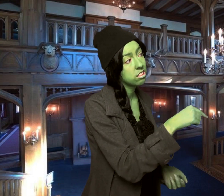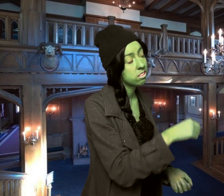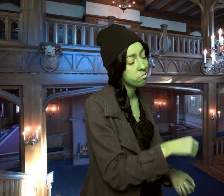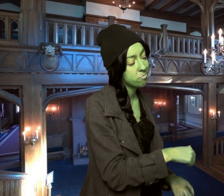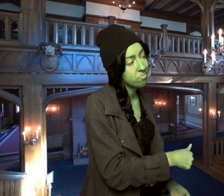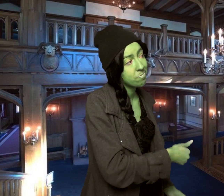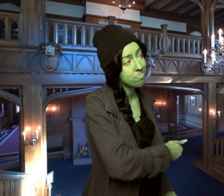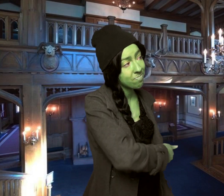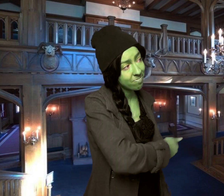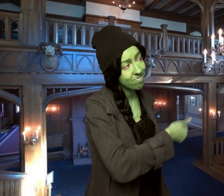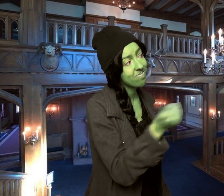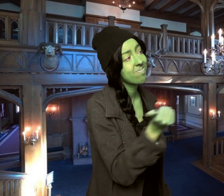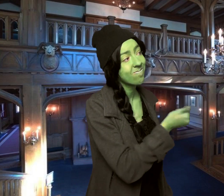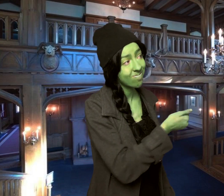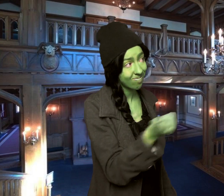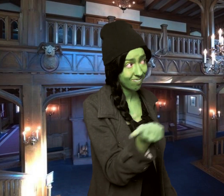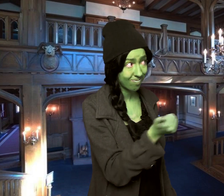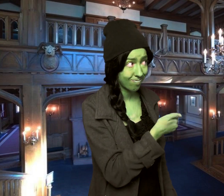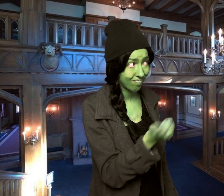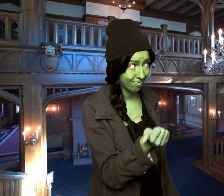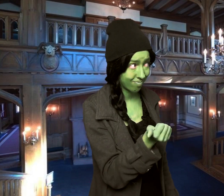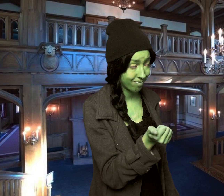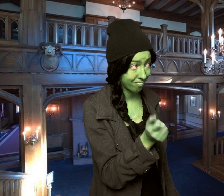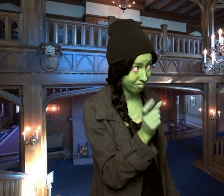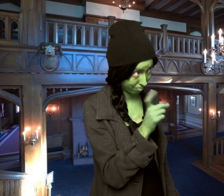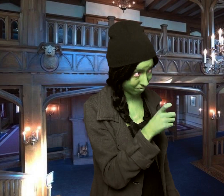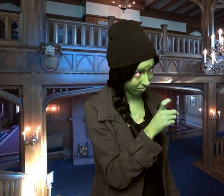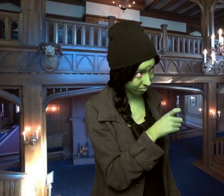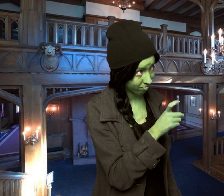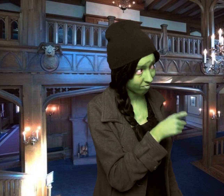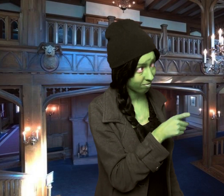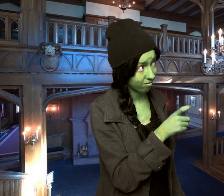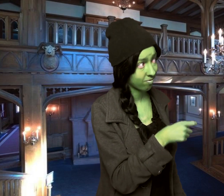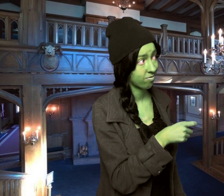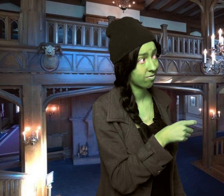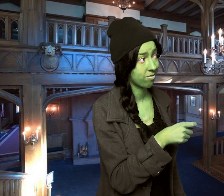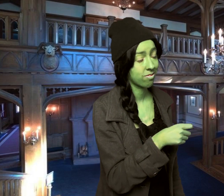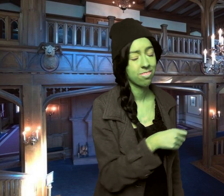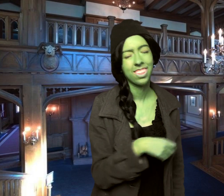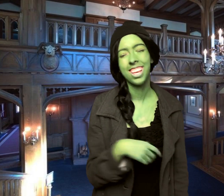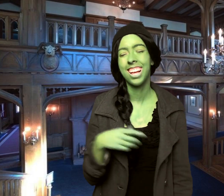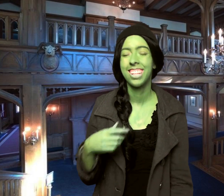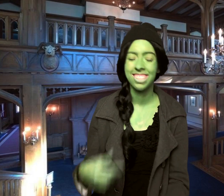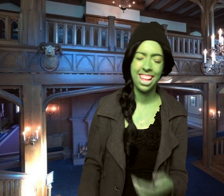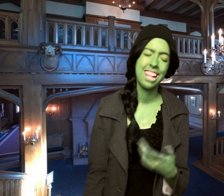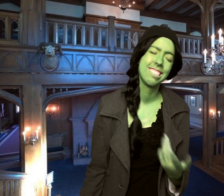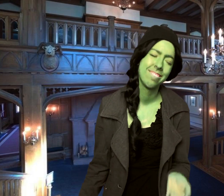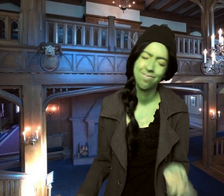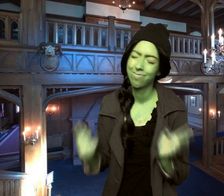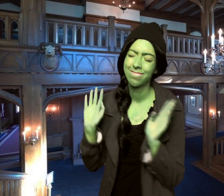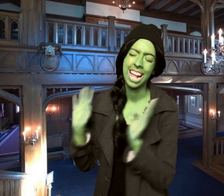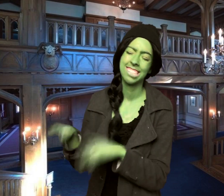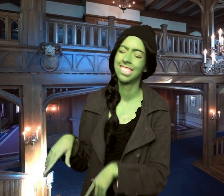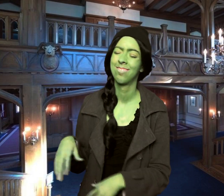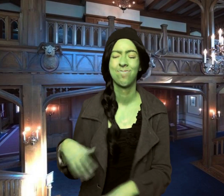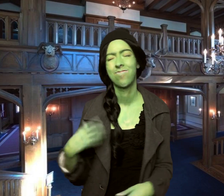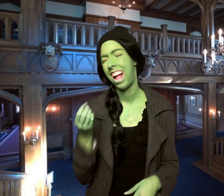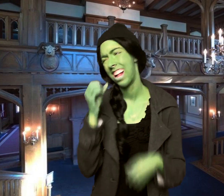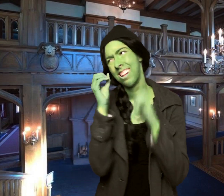If I degree in FIU Of course that's not